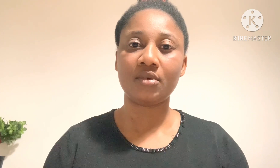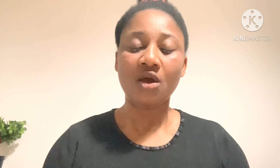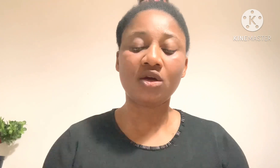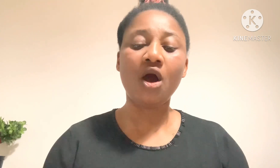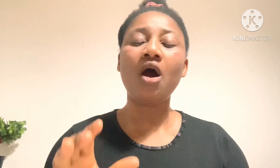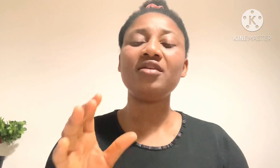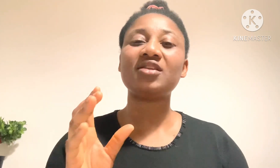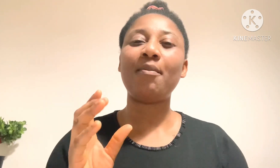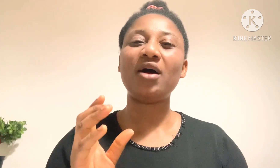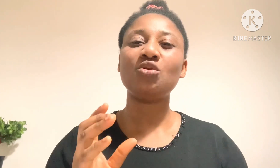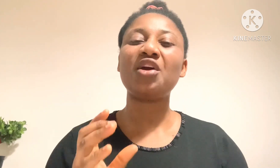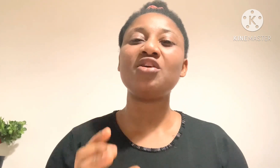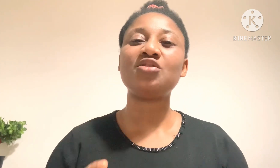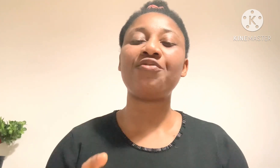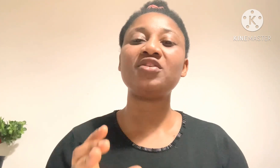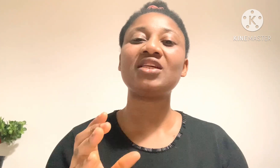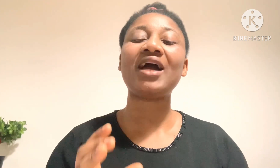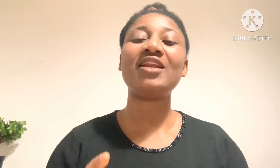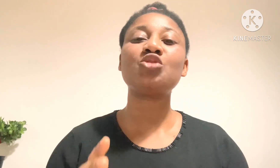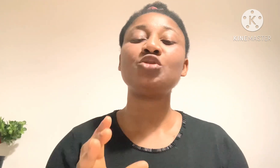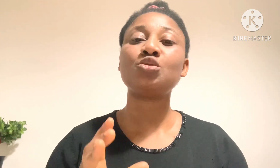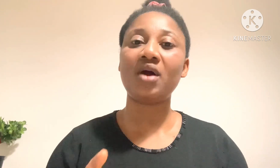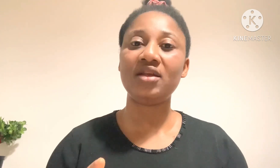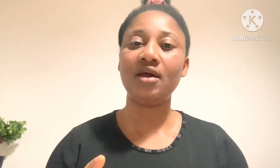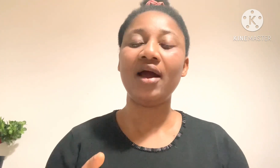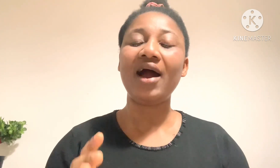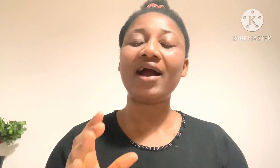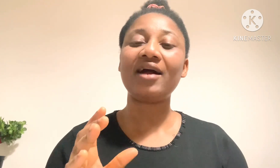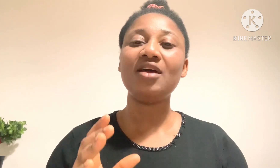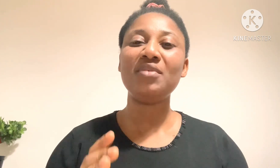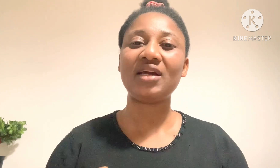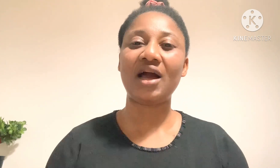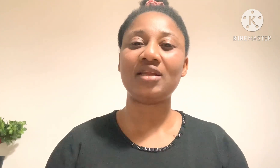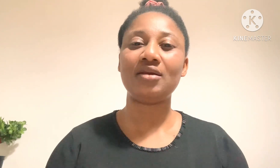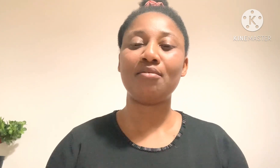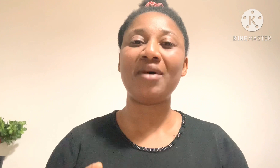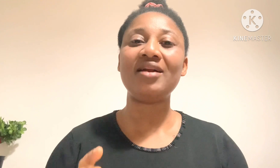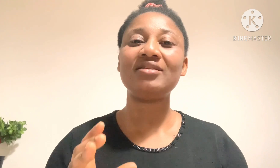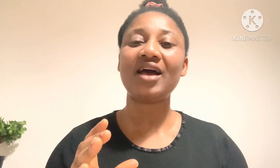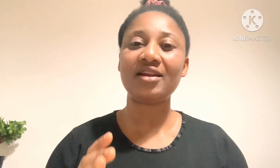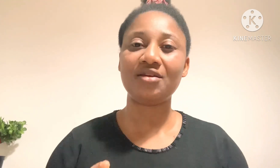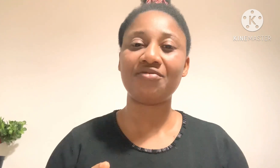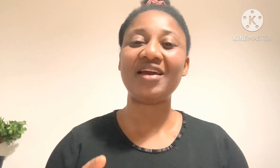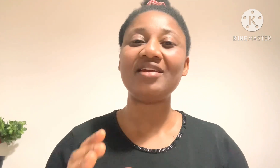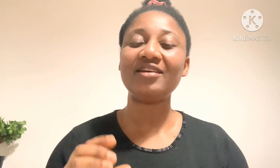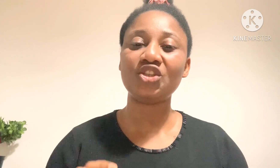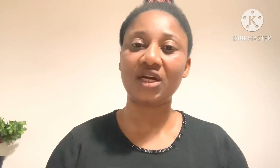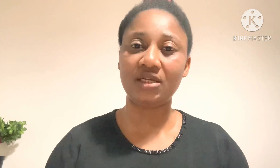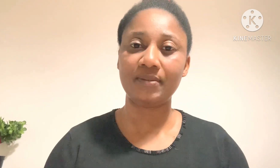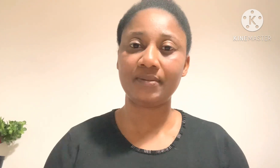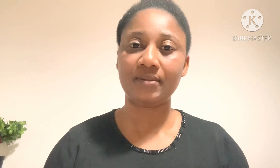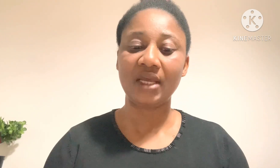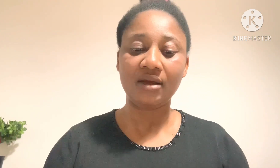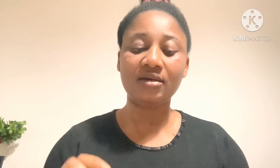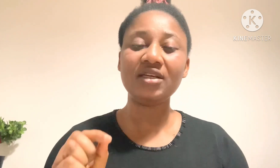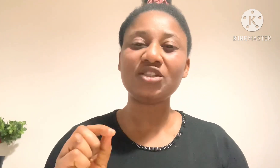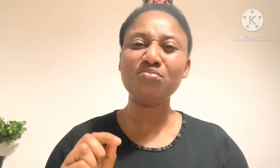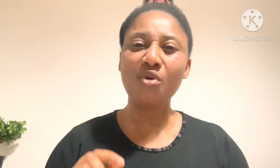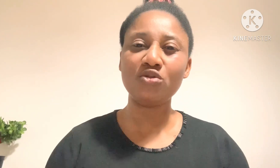God is about to increase you physically, spiritually, academically, maritally, financially. This month,